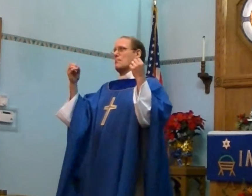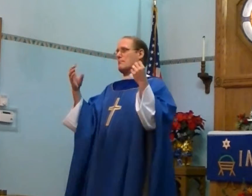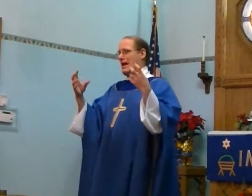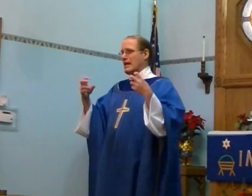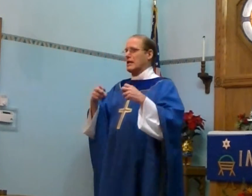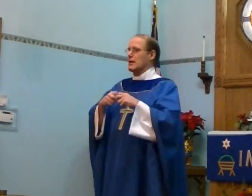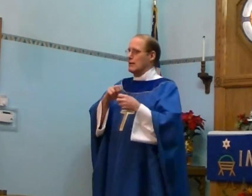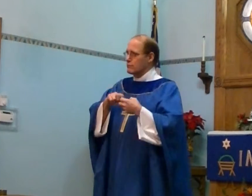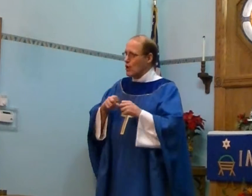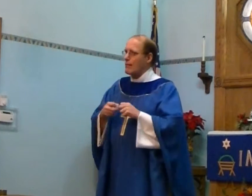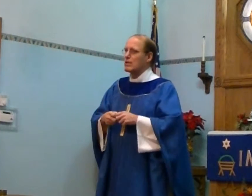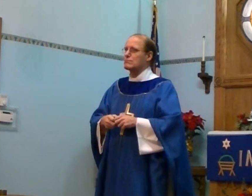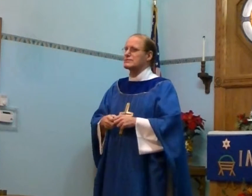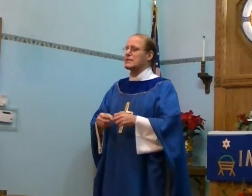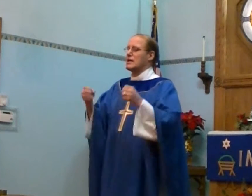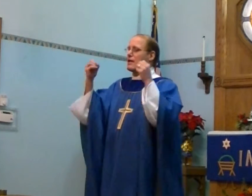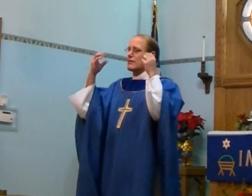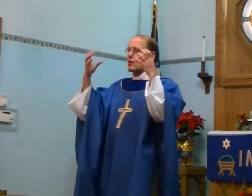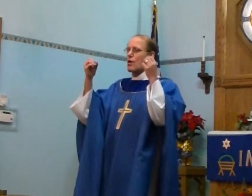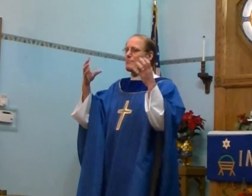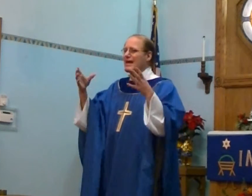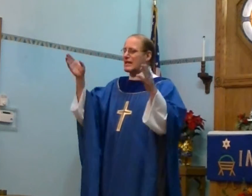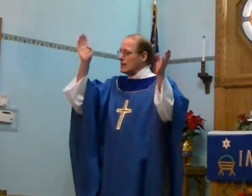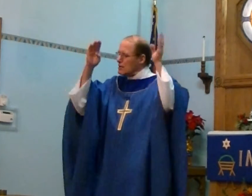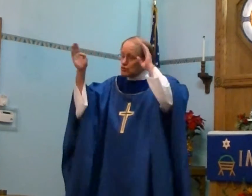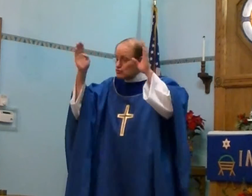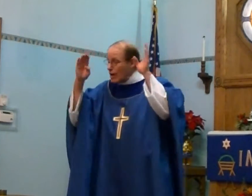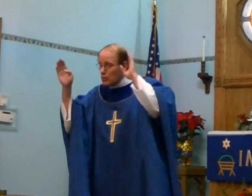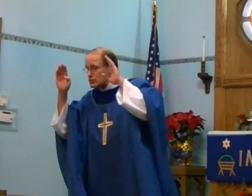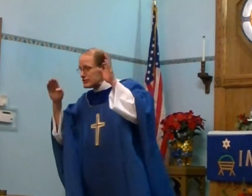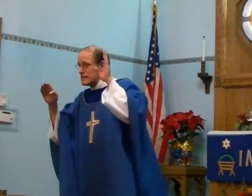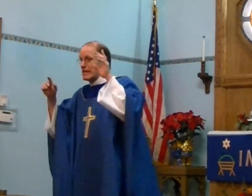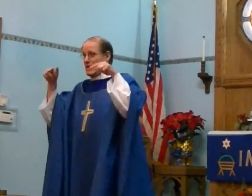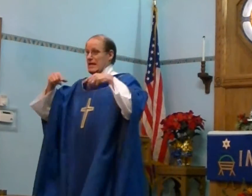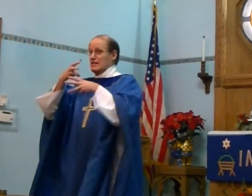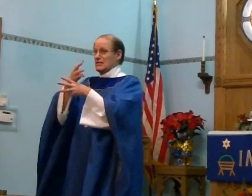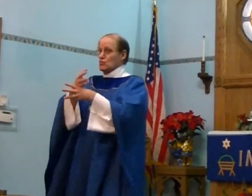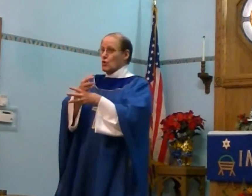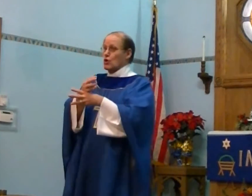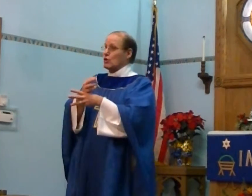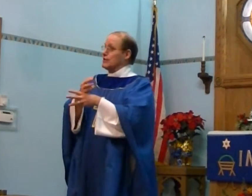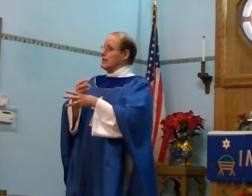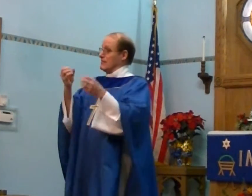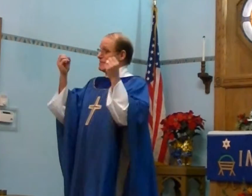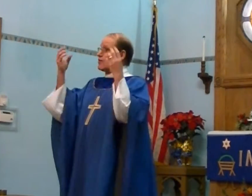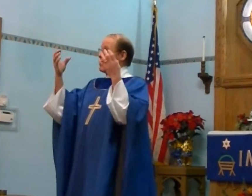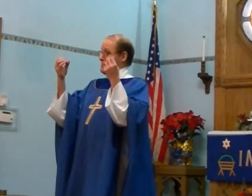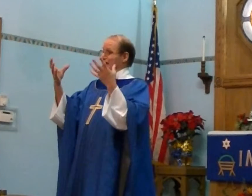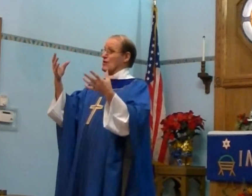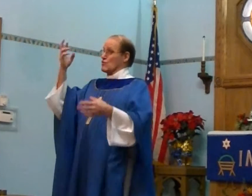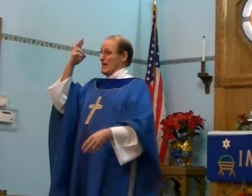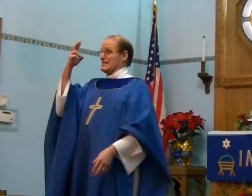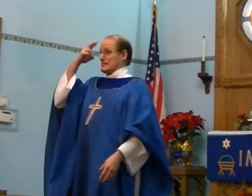many problems there are many troubles in this world there are many reasons